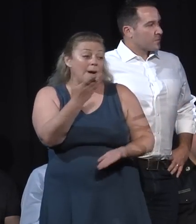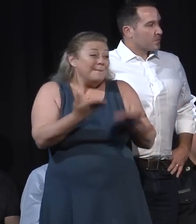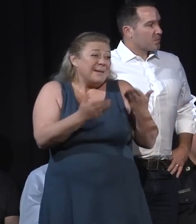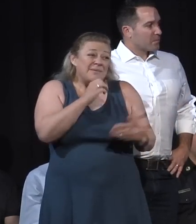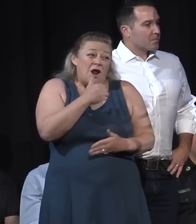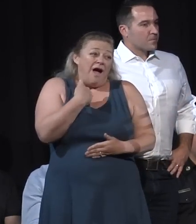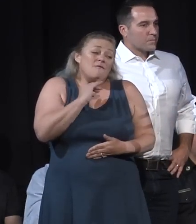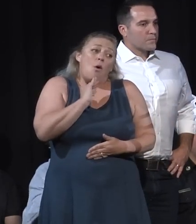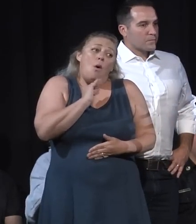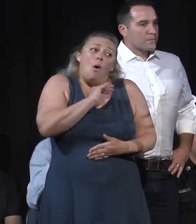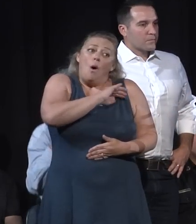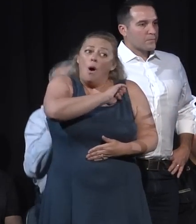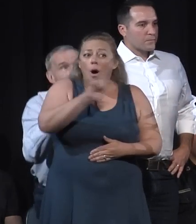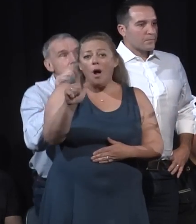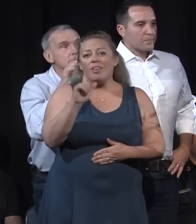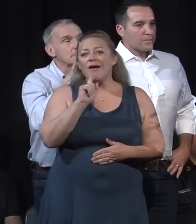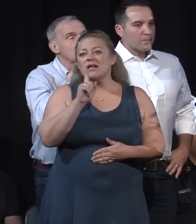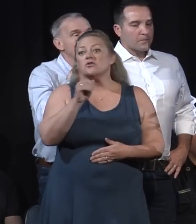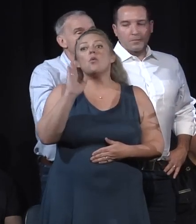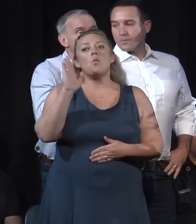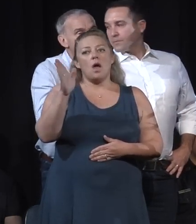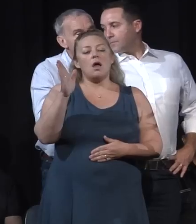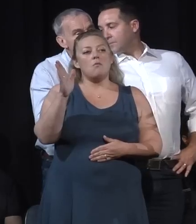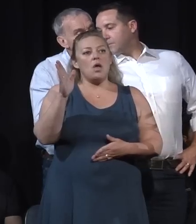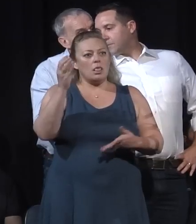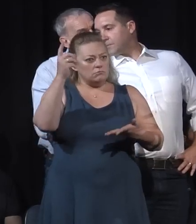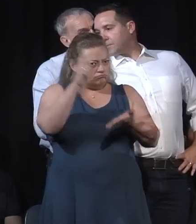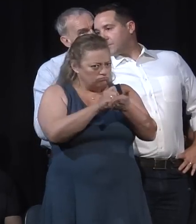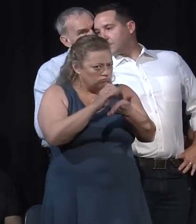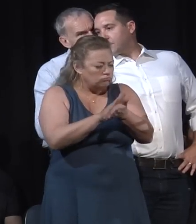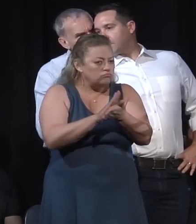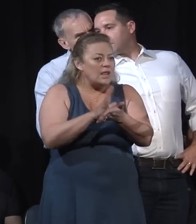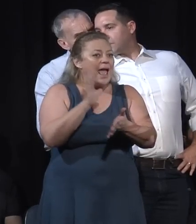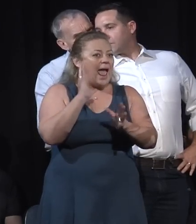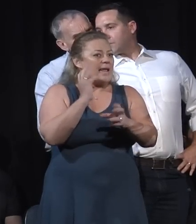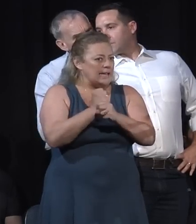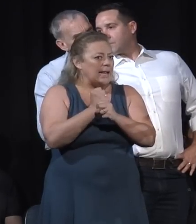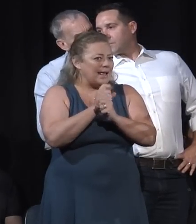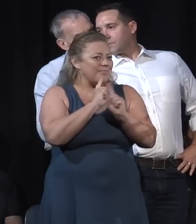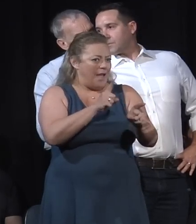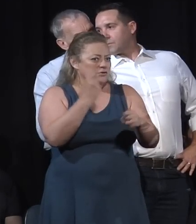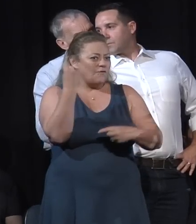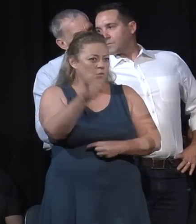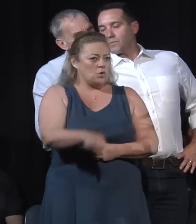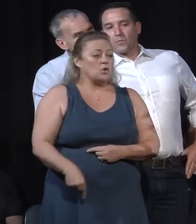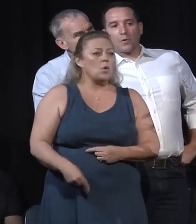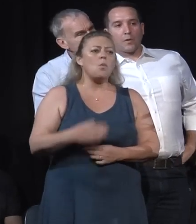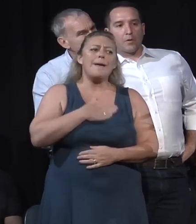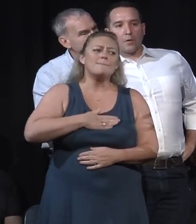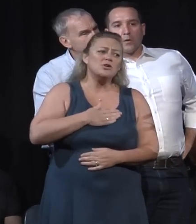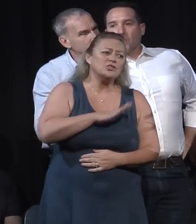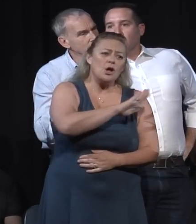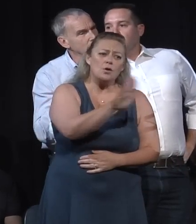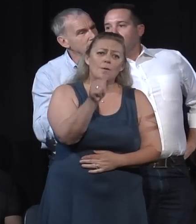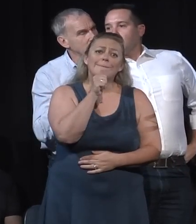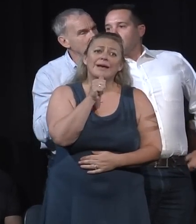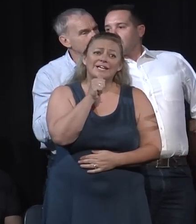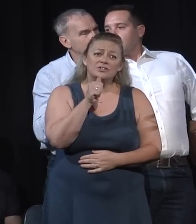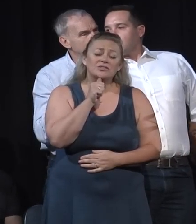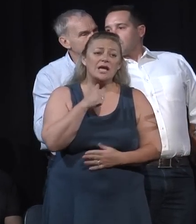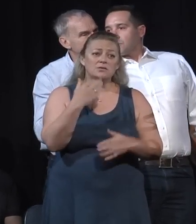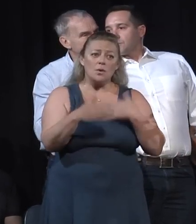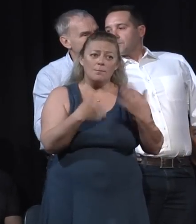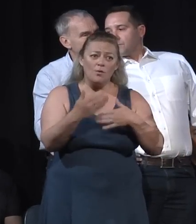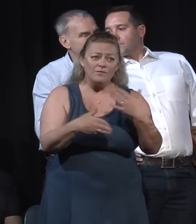Let us know what those questions are. We'll do the best to get answers to you. We thank you for being here. We appreciate your patience as we move through this